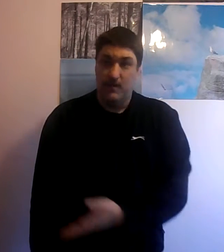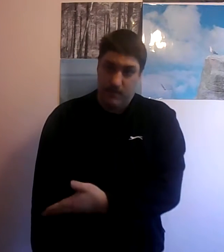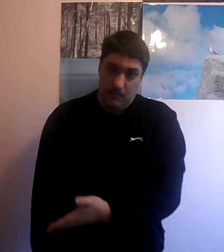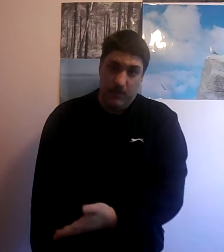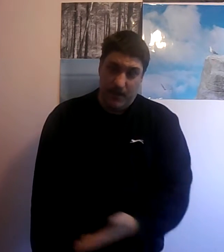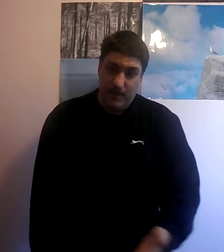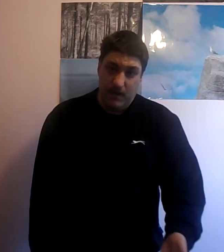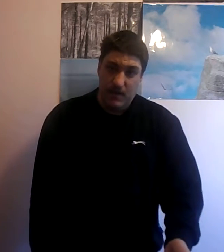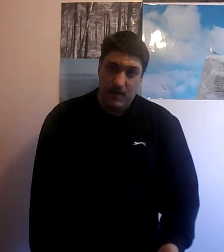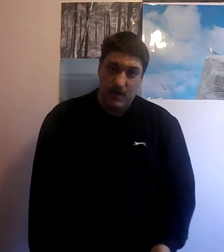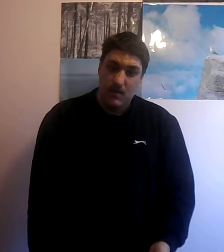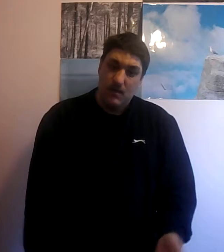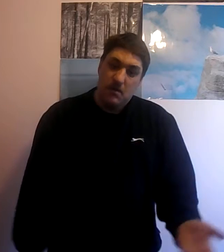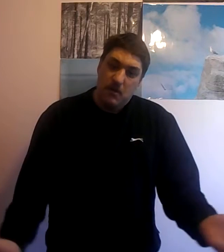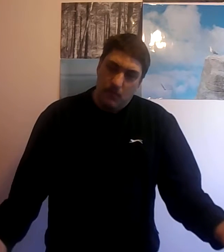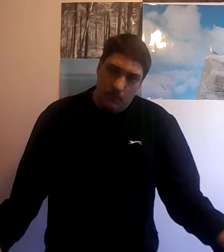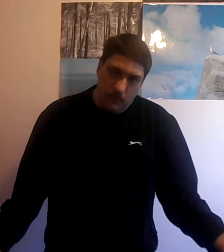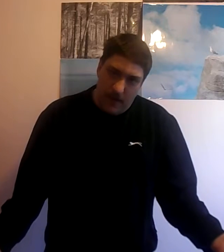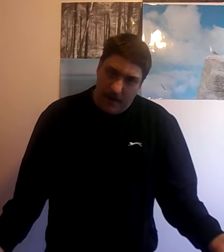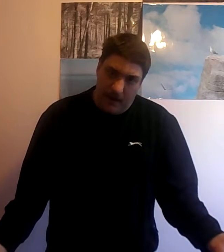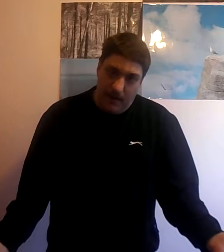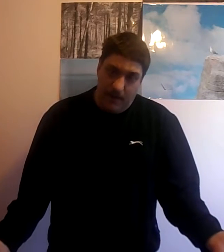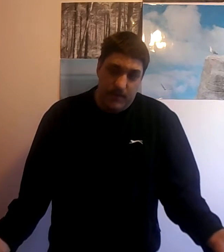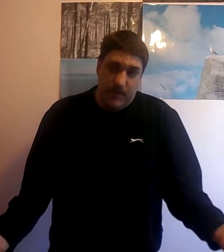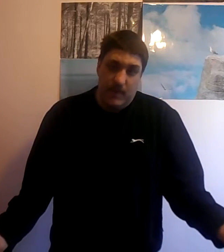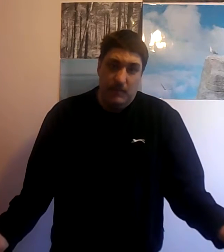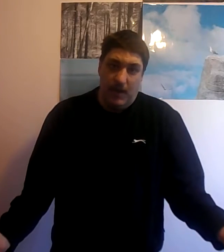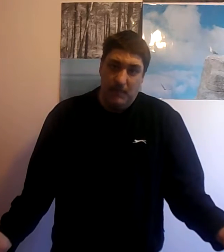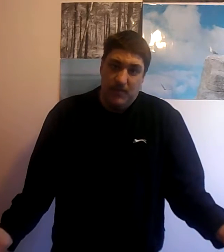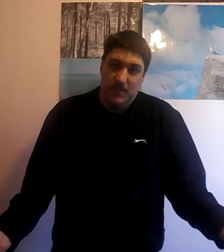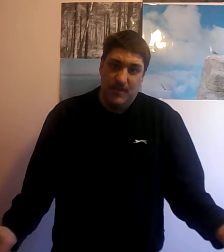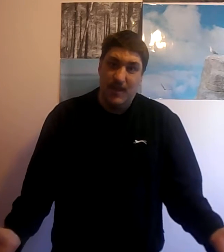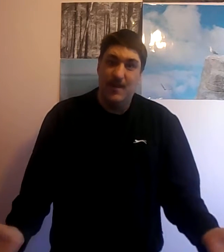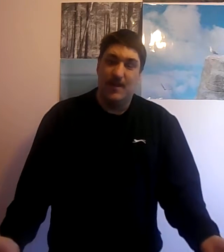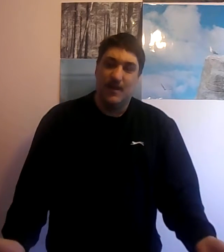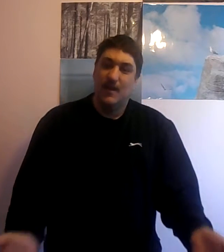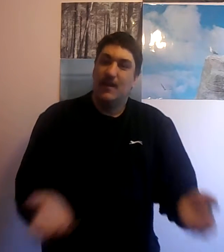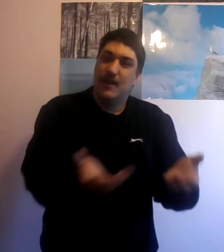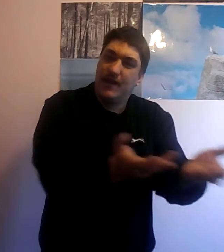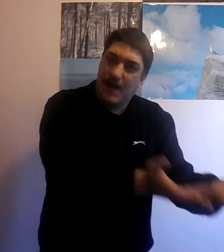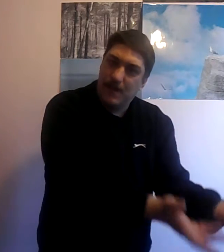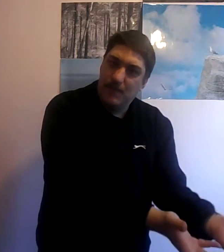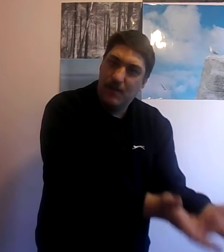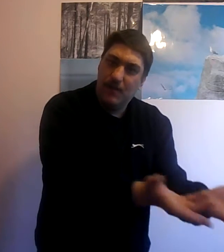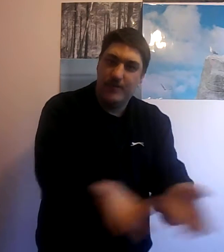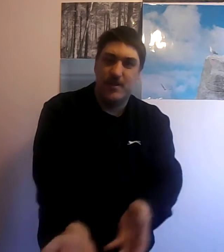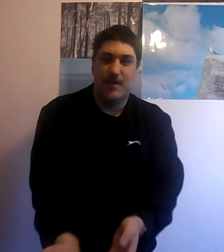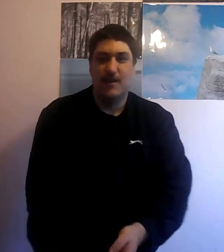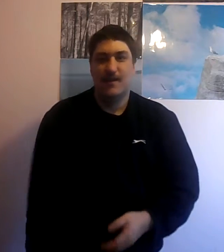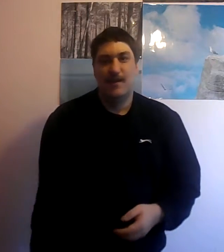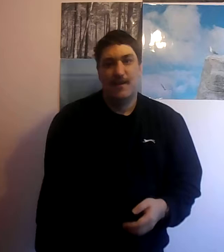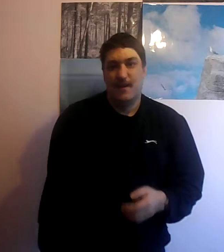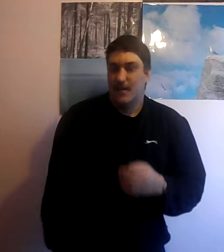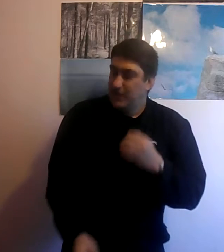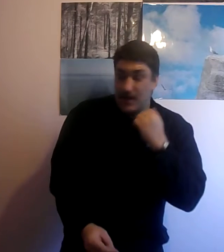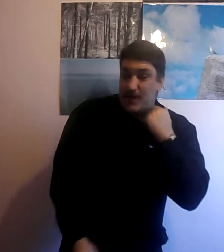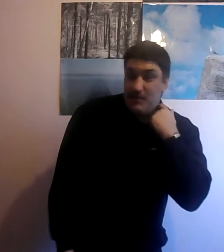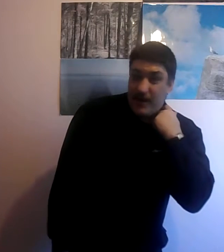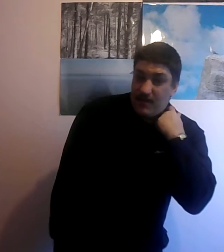system could handle it I like the game I'm just saying game logic it makes no